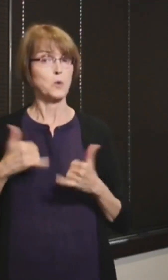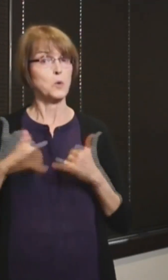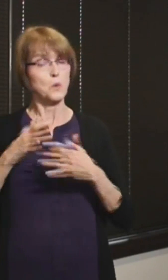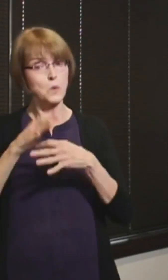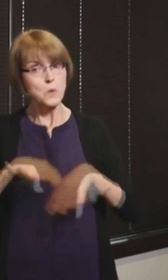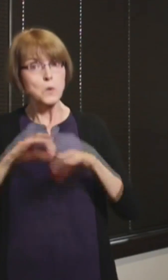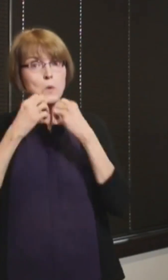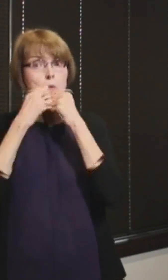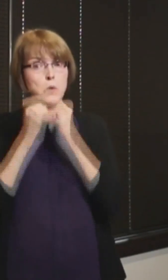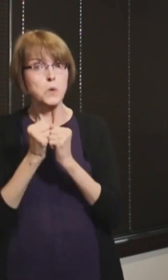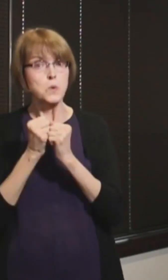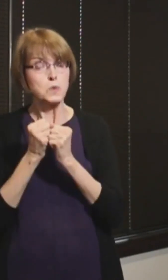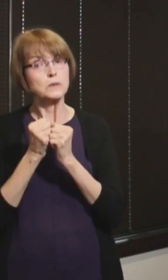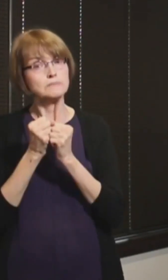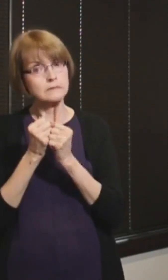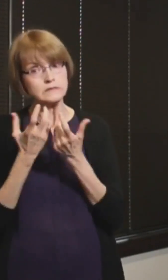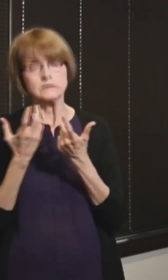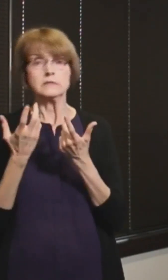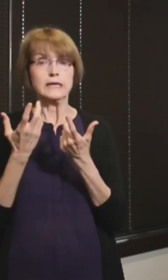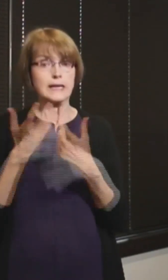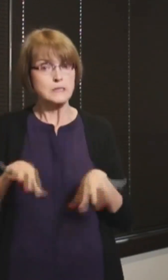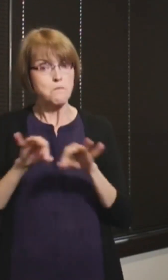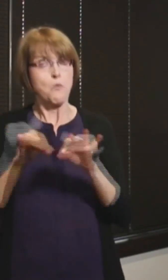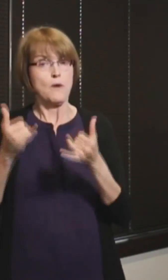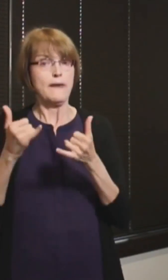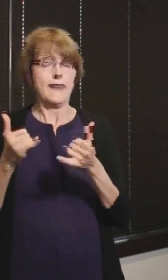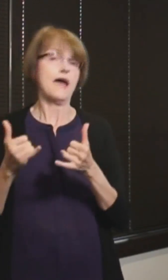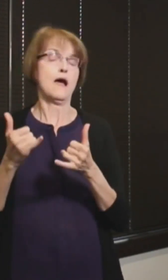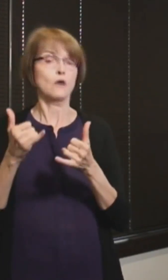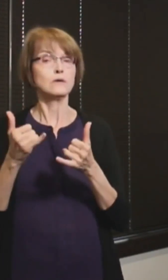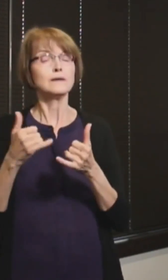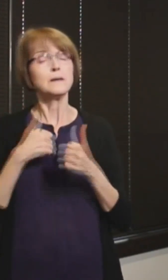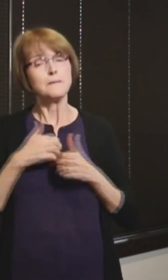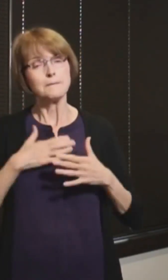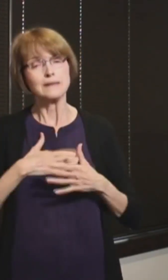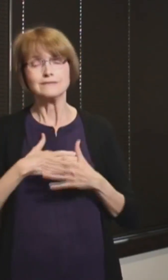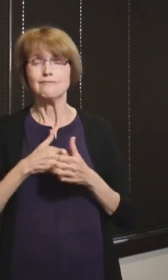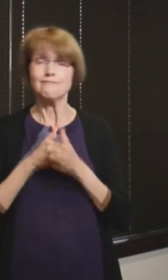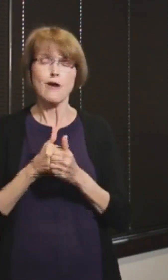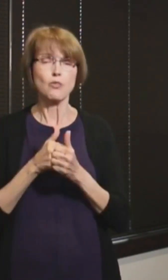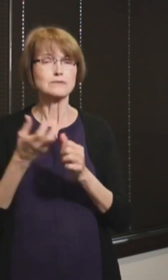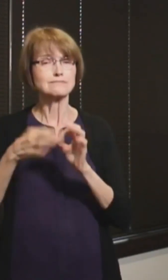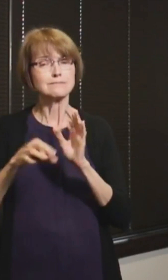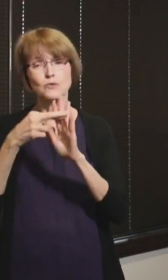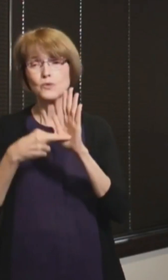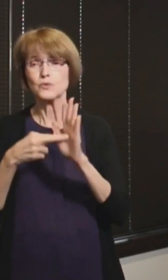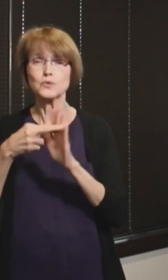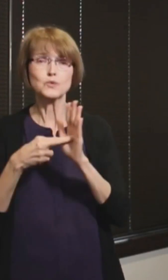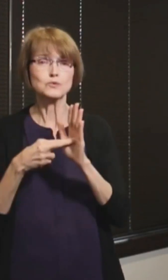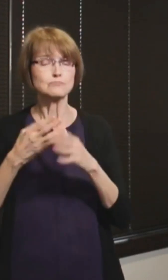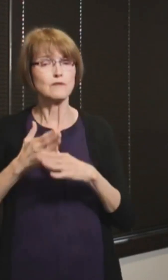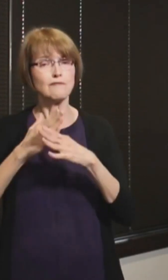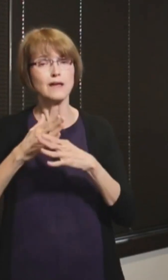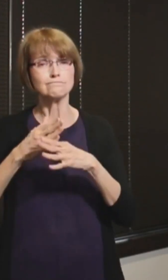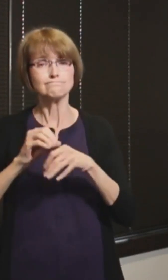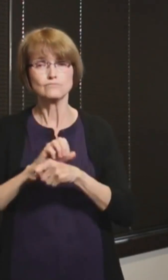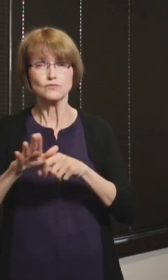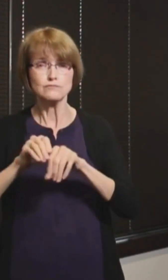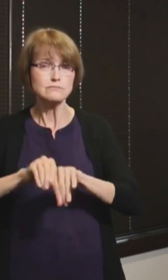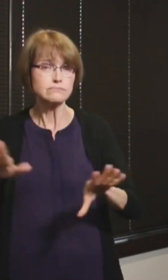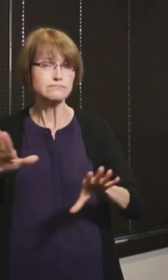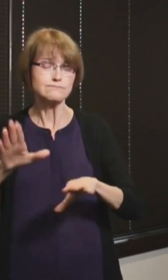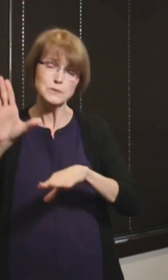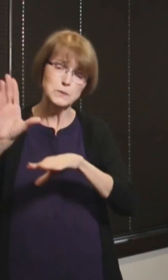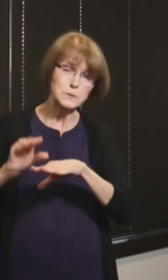it's more important now than ever that everybody do those very simple things that we can do to prevent spread in the community,